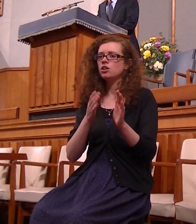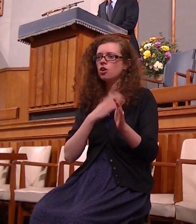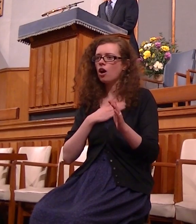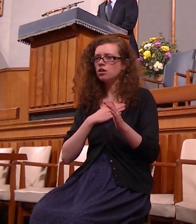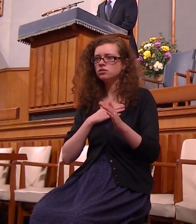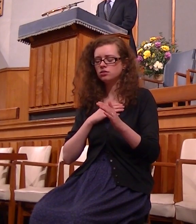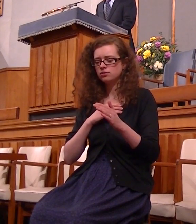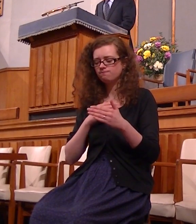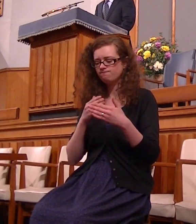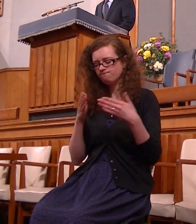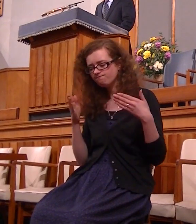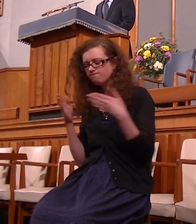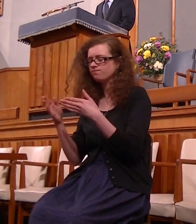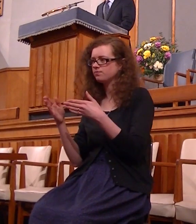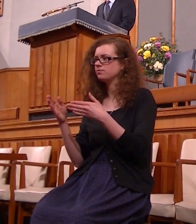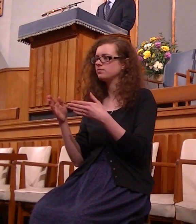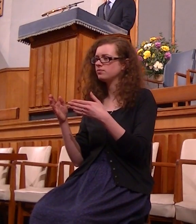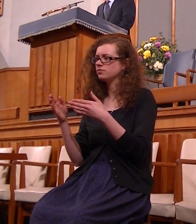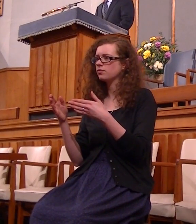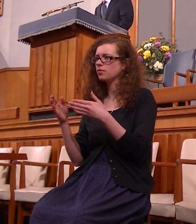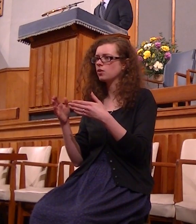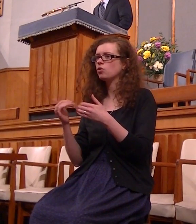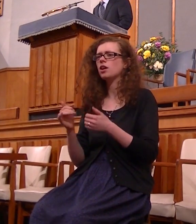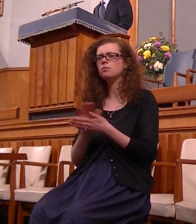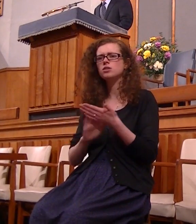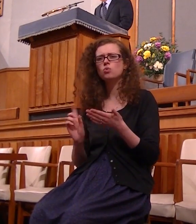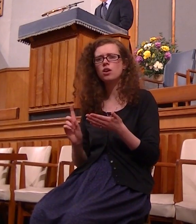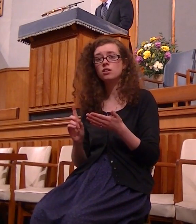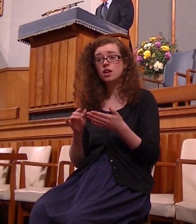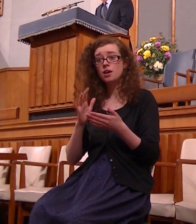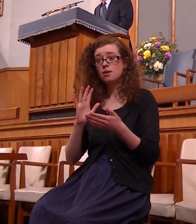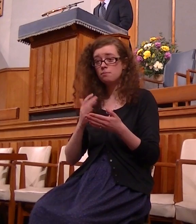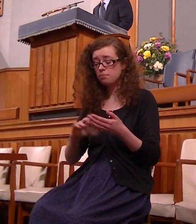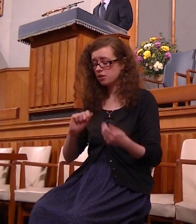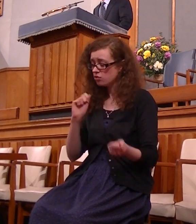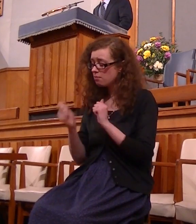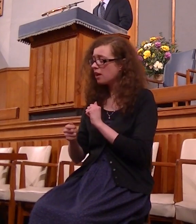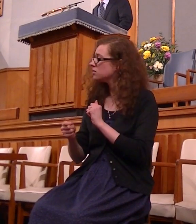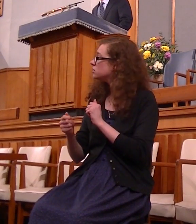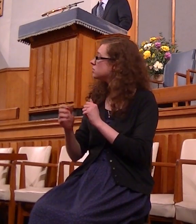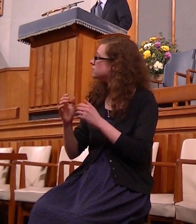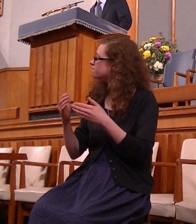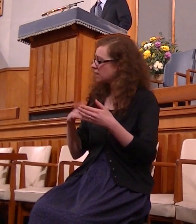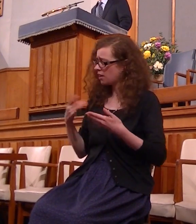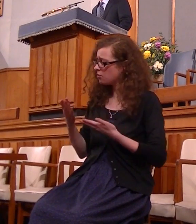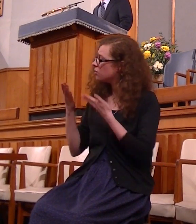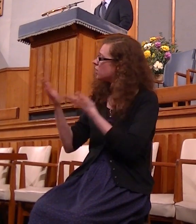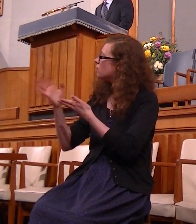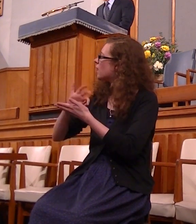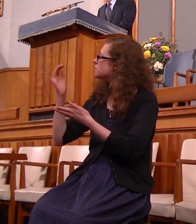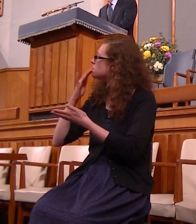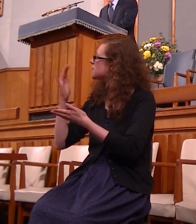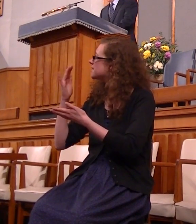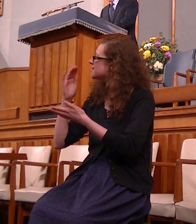you've repented of your sin you've yielded to God you've asked him to change you return you